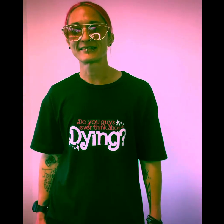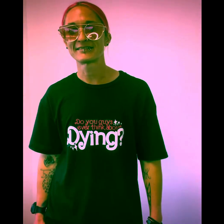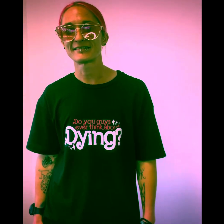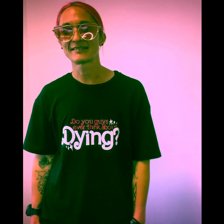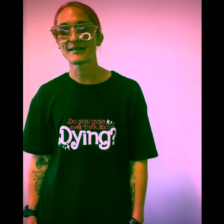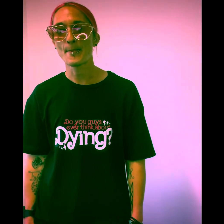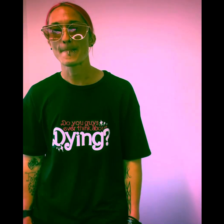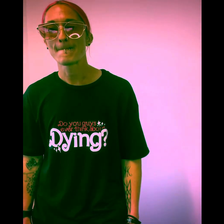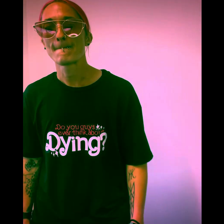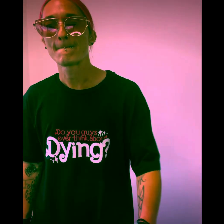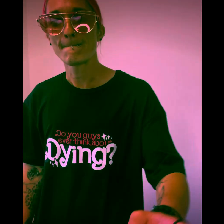And we'll dance could dance I could dance